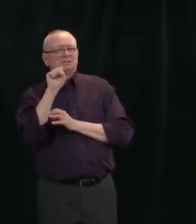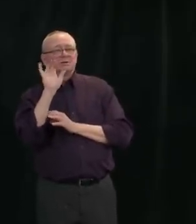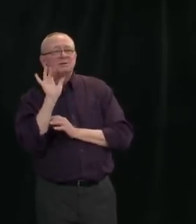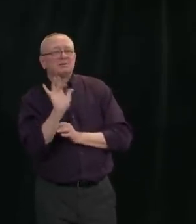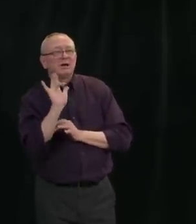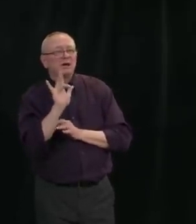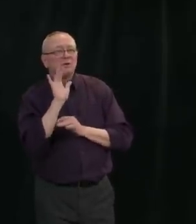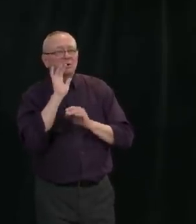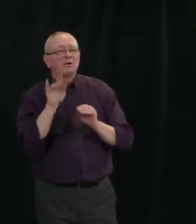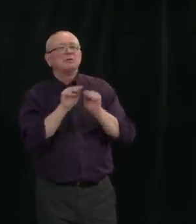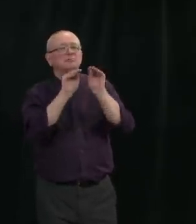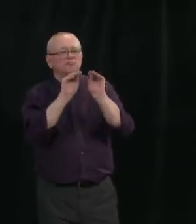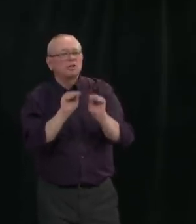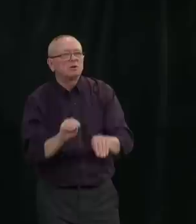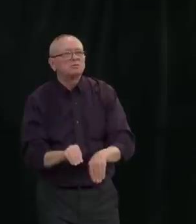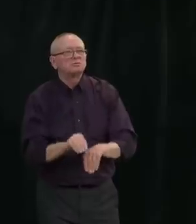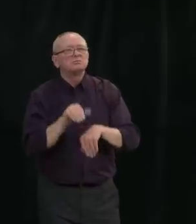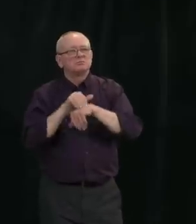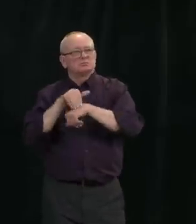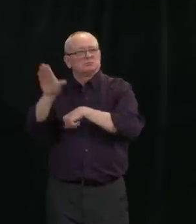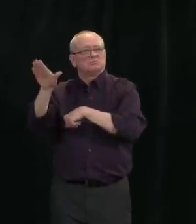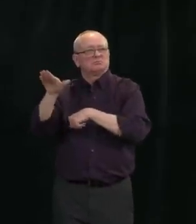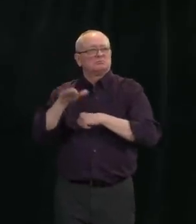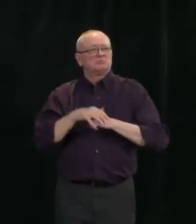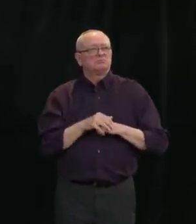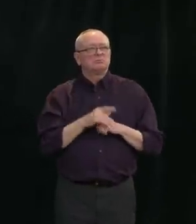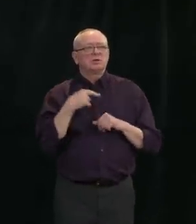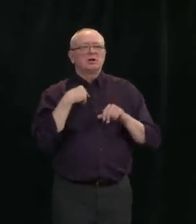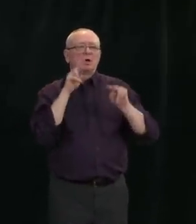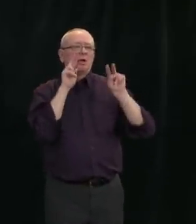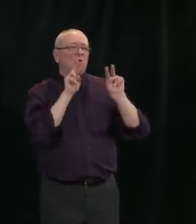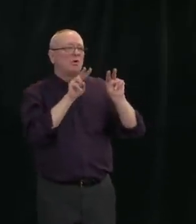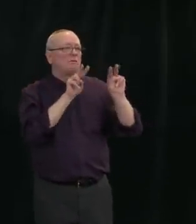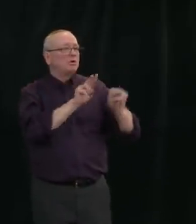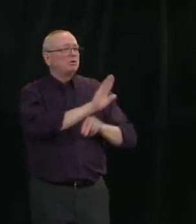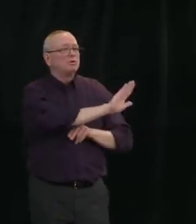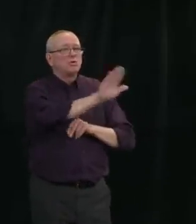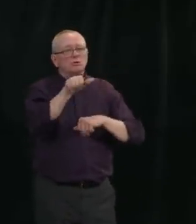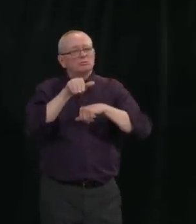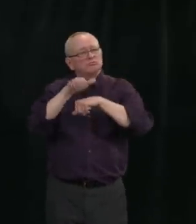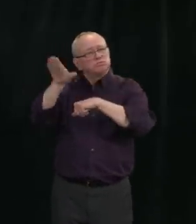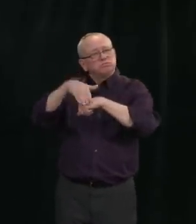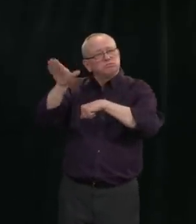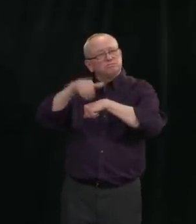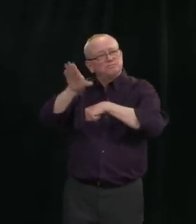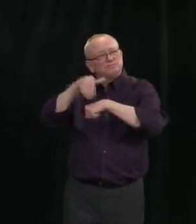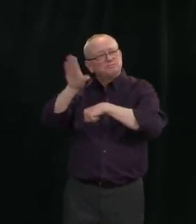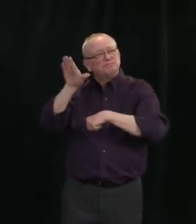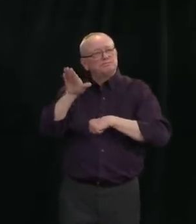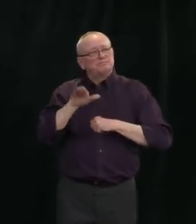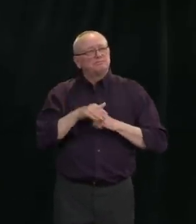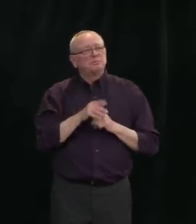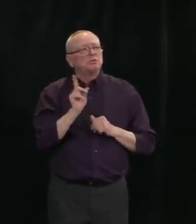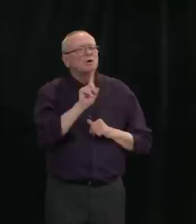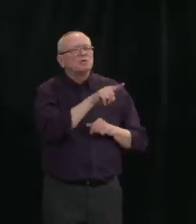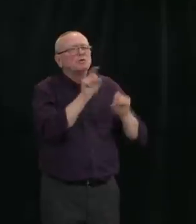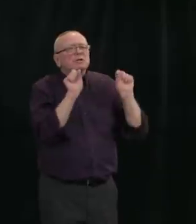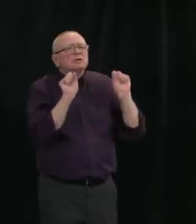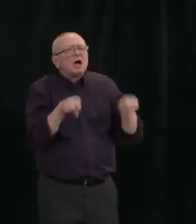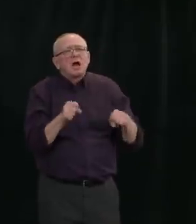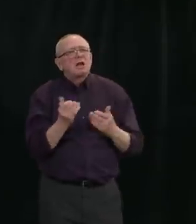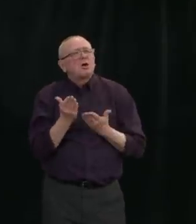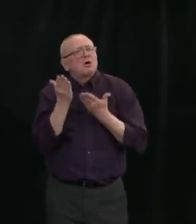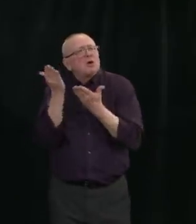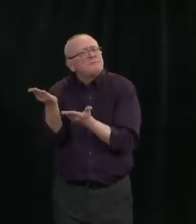respond to the ones that have the potential to meet a need. I look forward to continuing to watch these generous offers